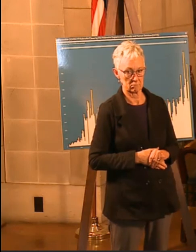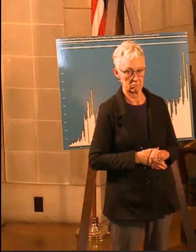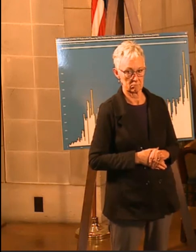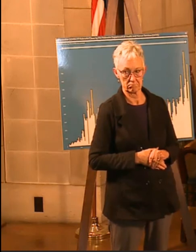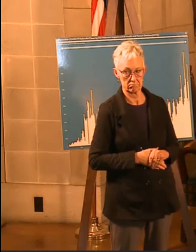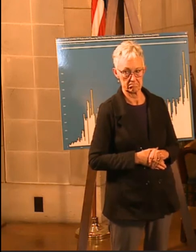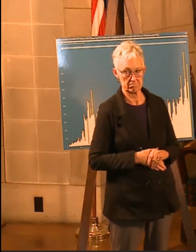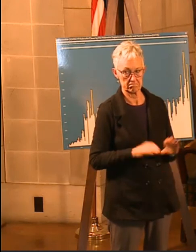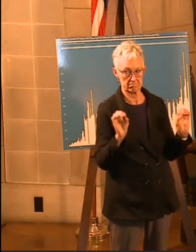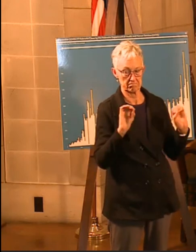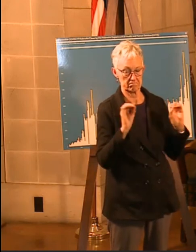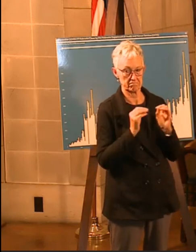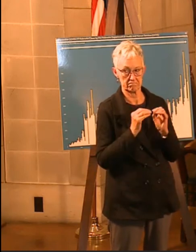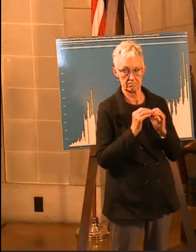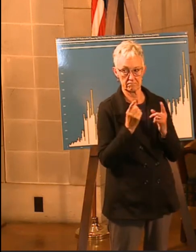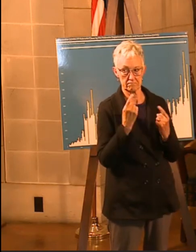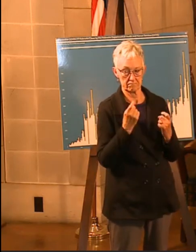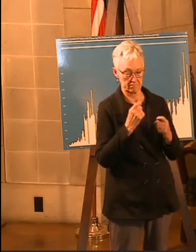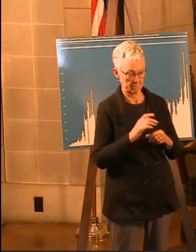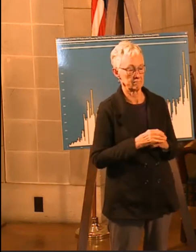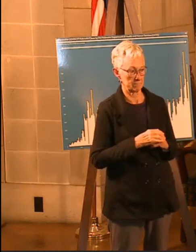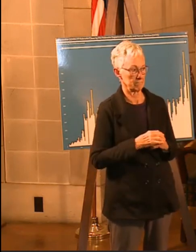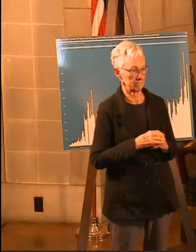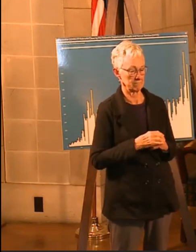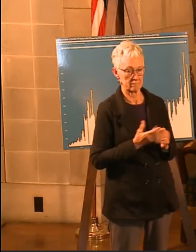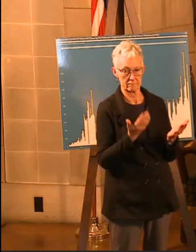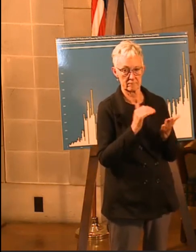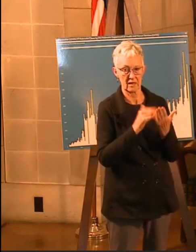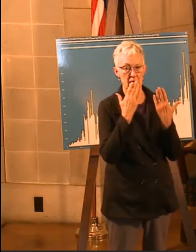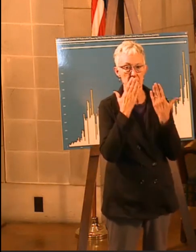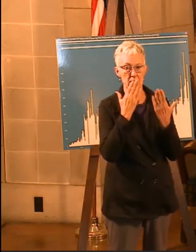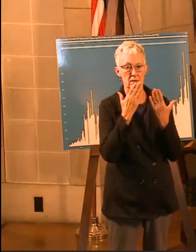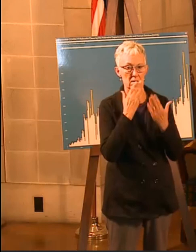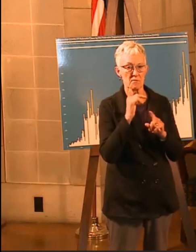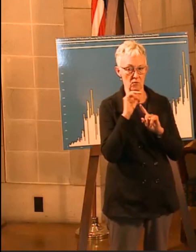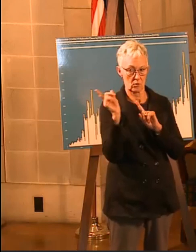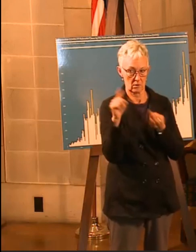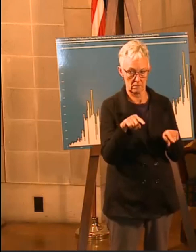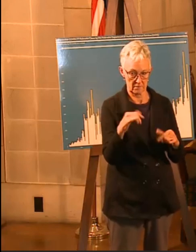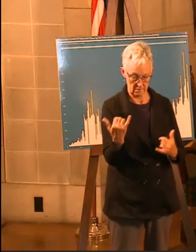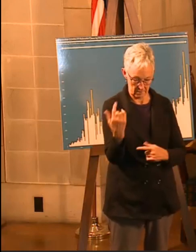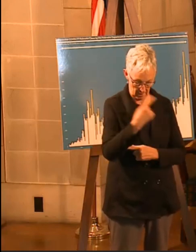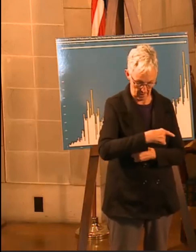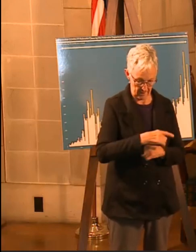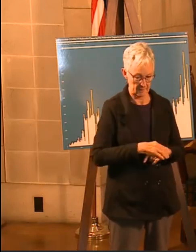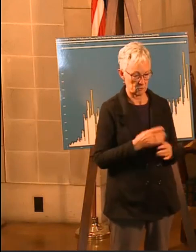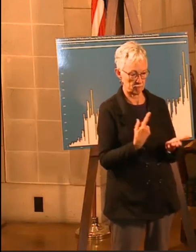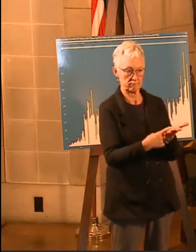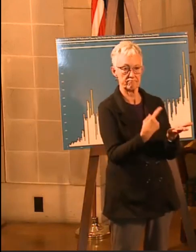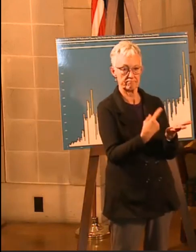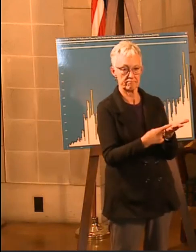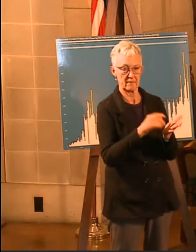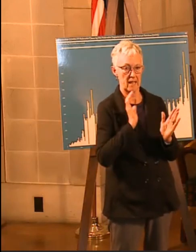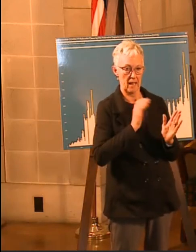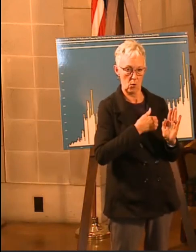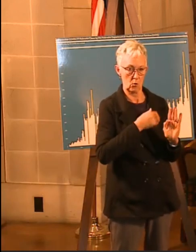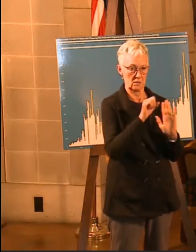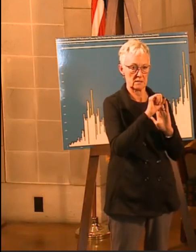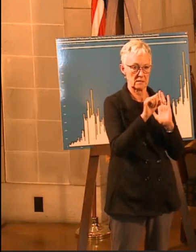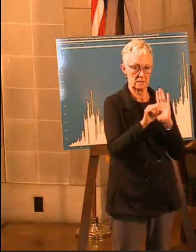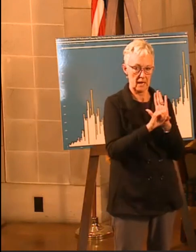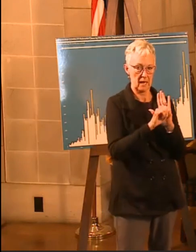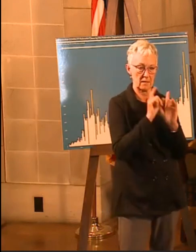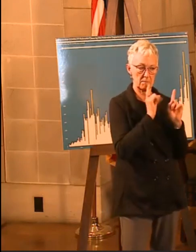All right. I'm not seeing any other questions. Again, folks, thank you very much for being here this afternoon to talk about the state's response.